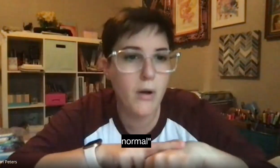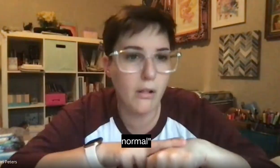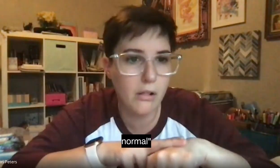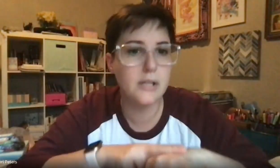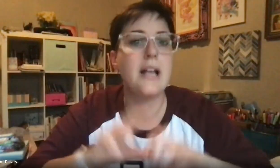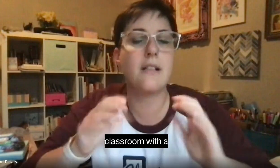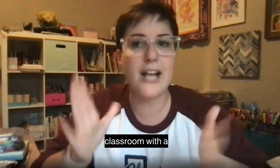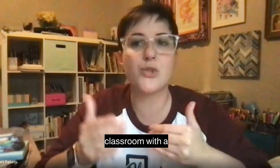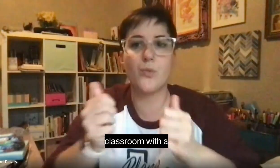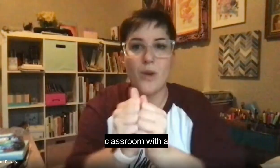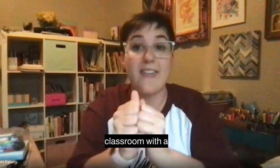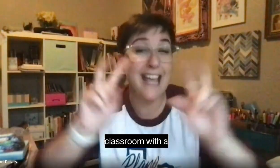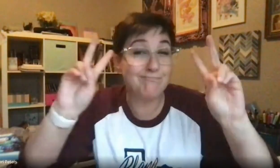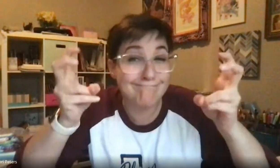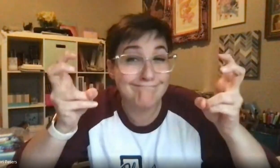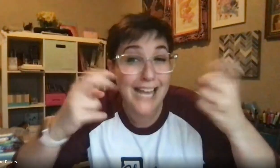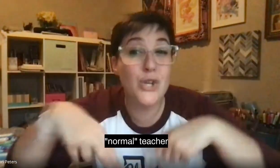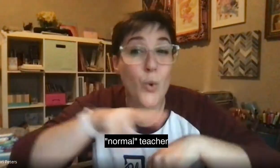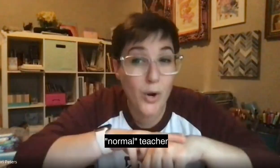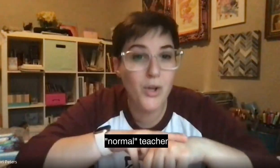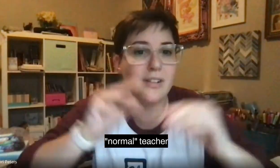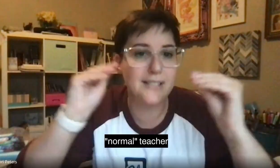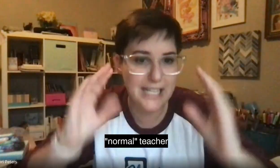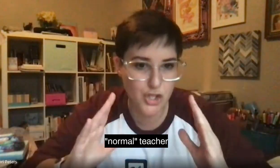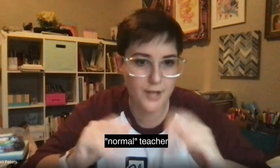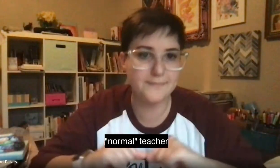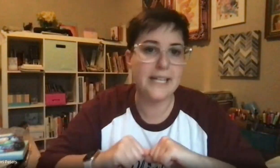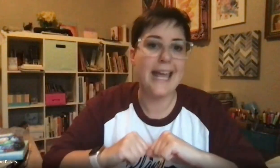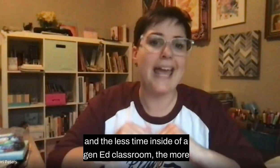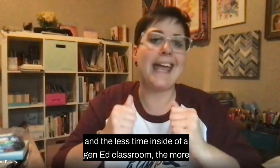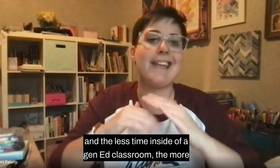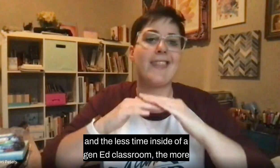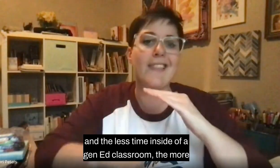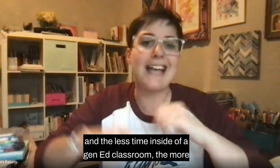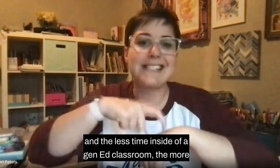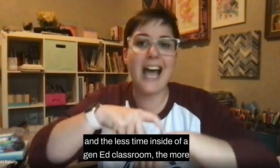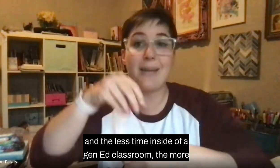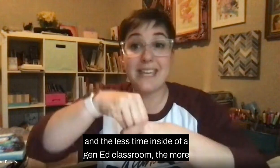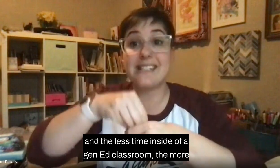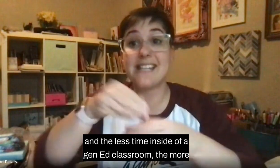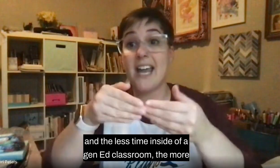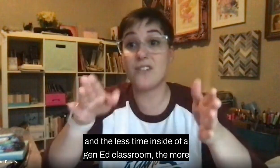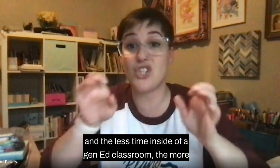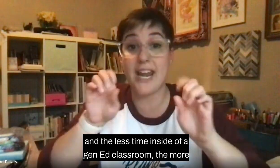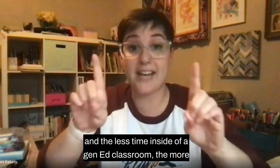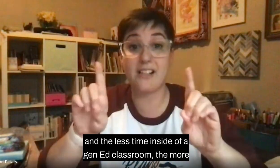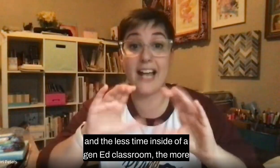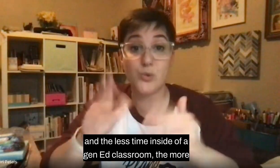classroom with a normal teacher. And the less time inside of a gen ed classroom,